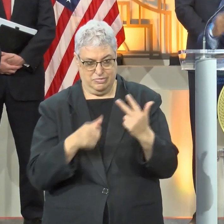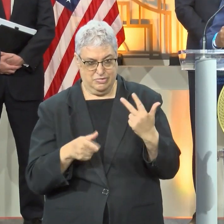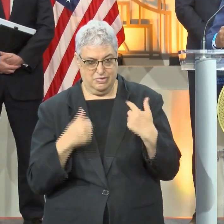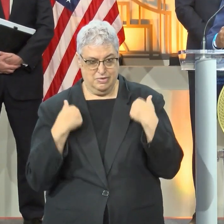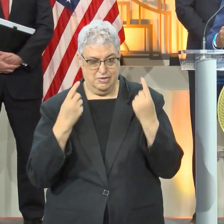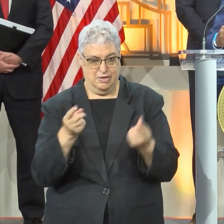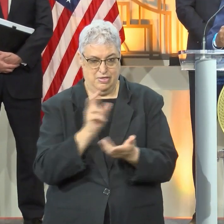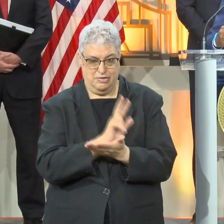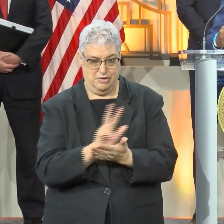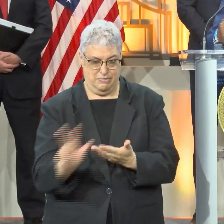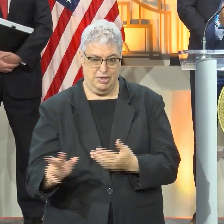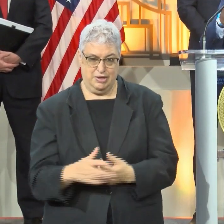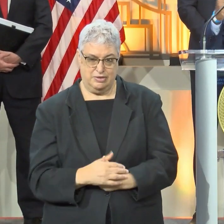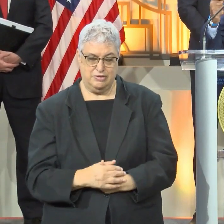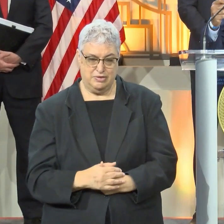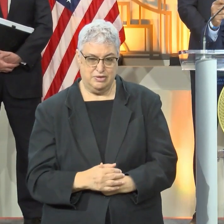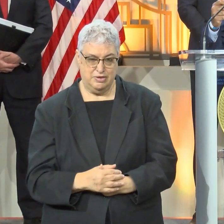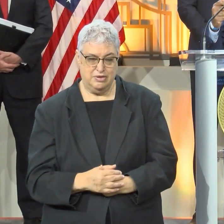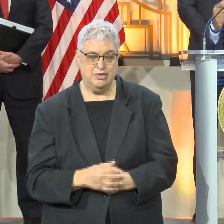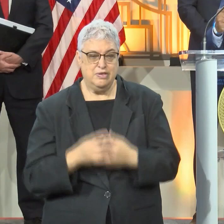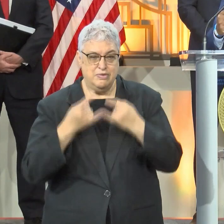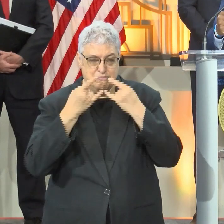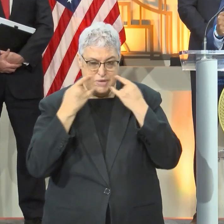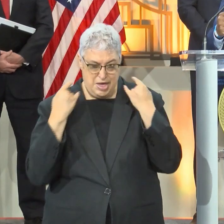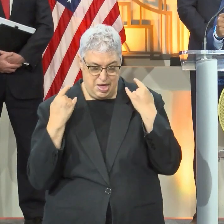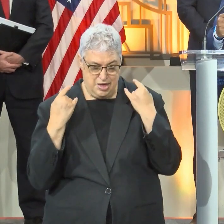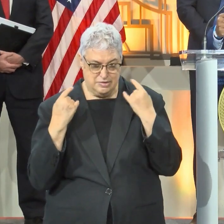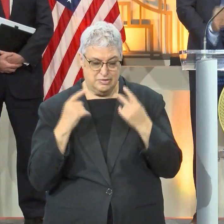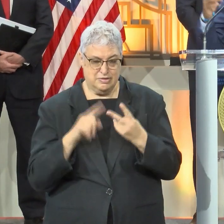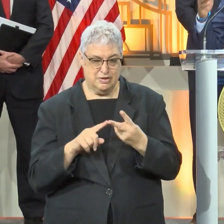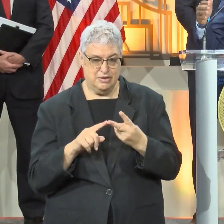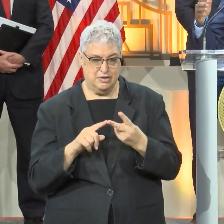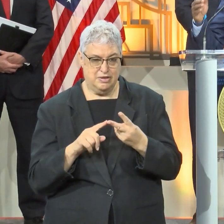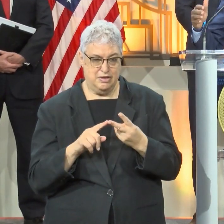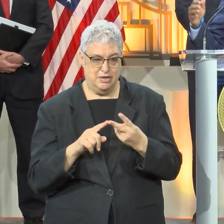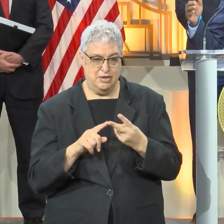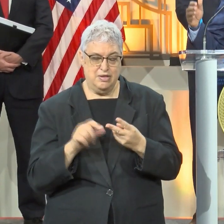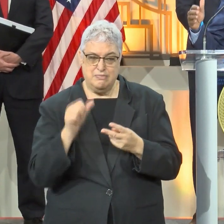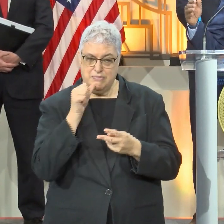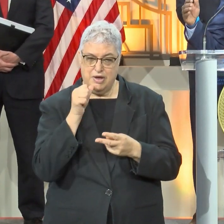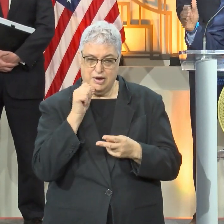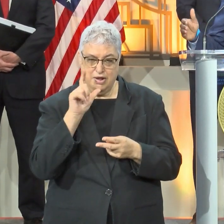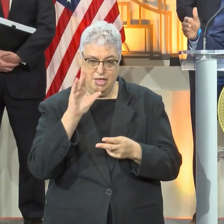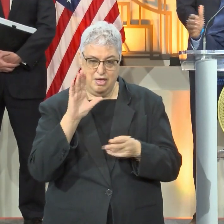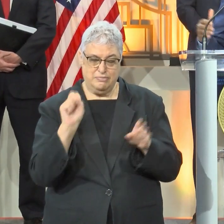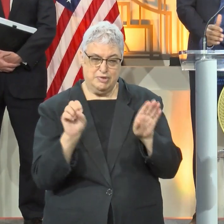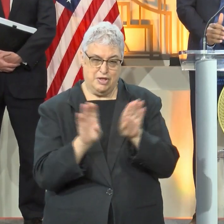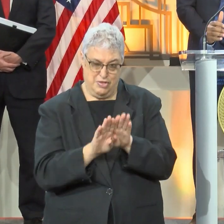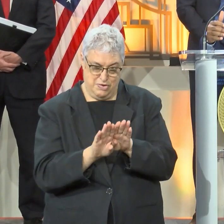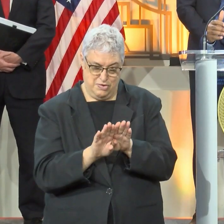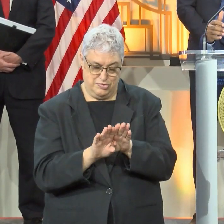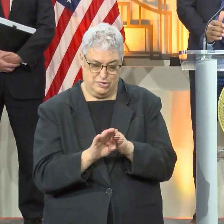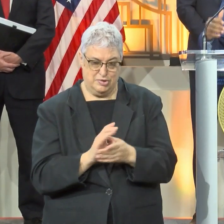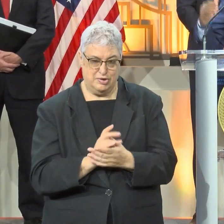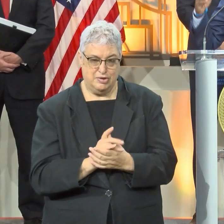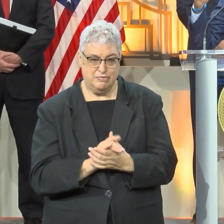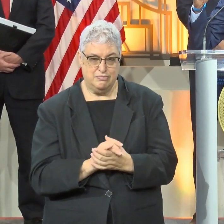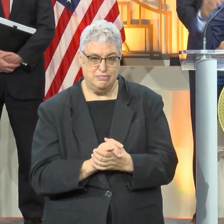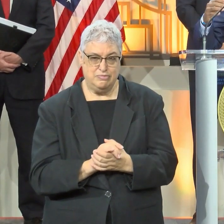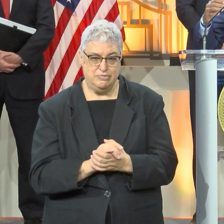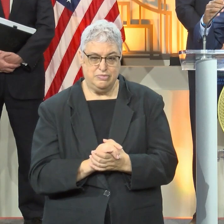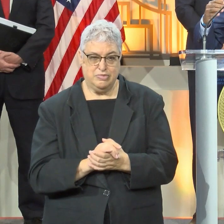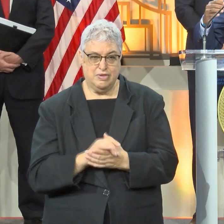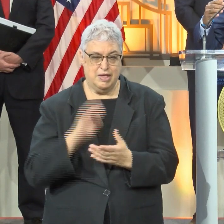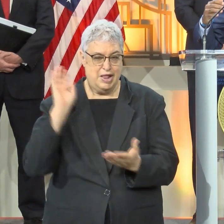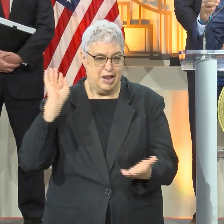over the next three weeks so wear the mask course bars and clubs are closed we've